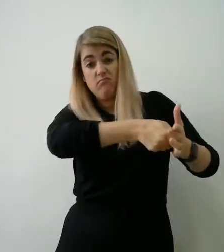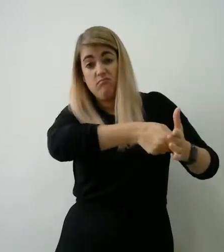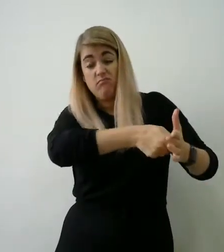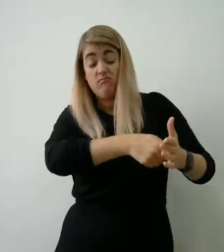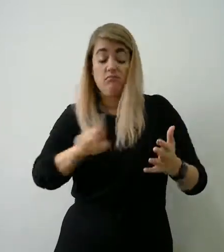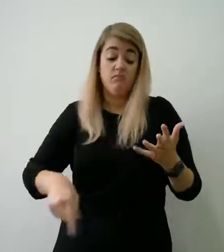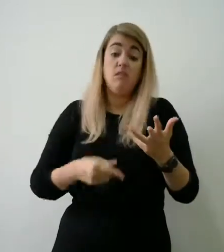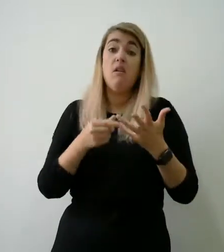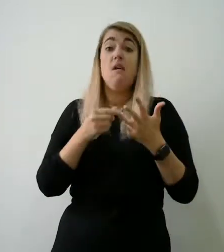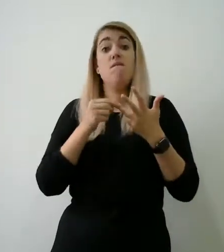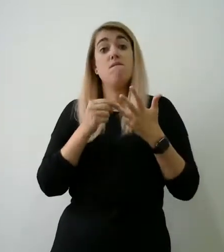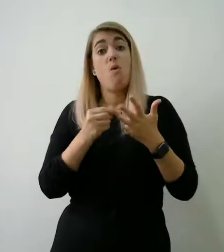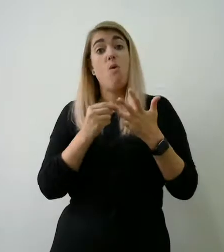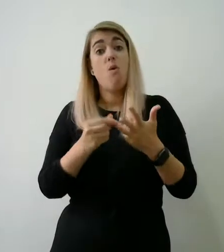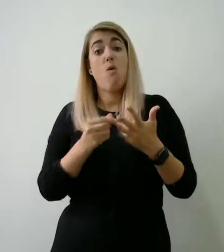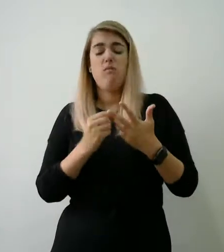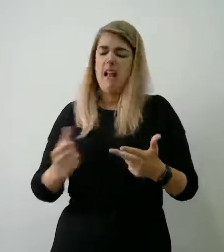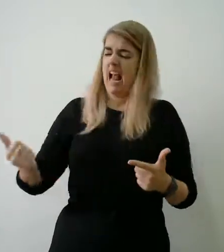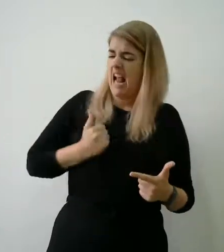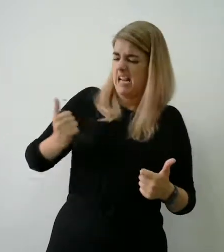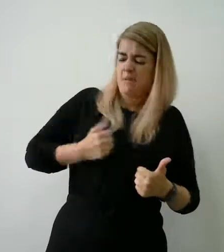Impose unreasonable expectations 11.